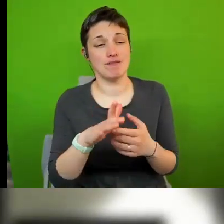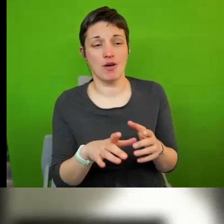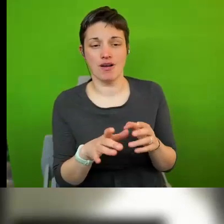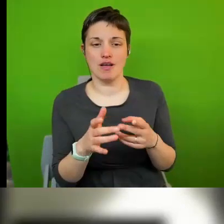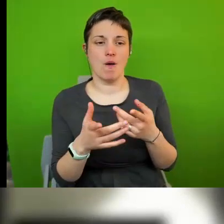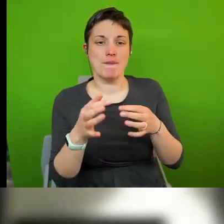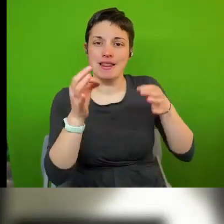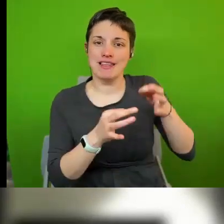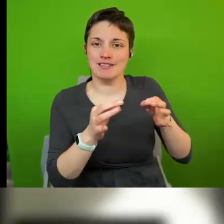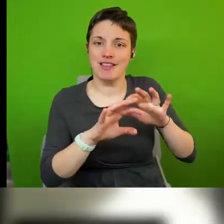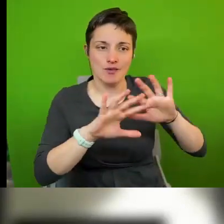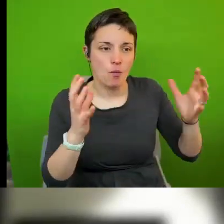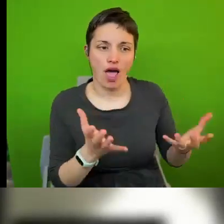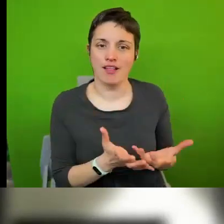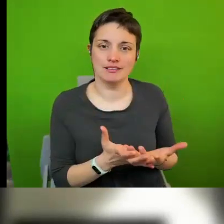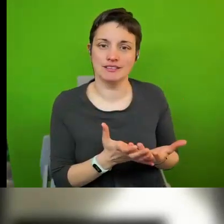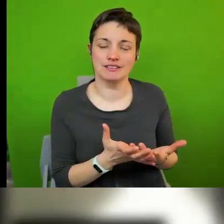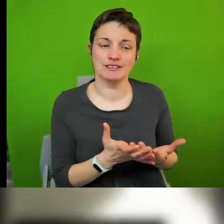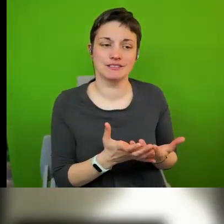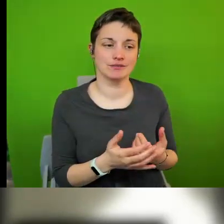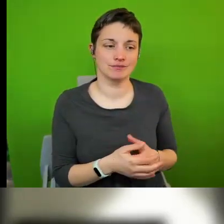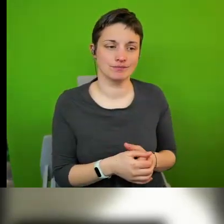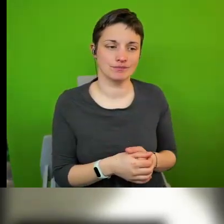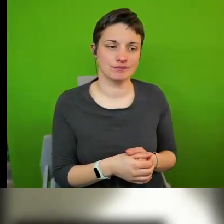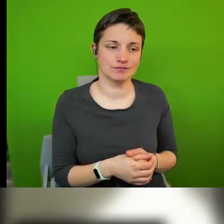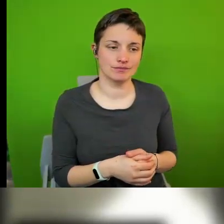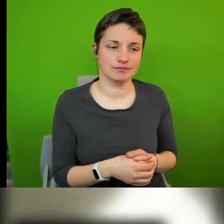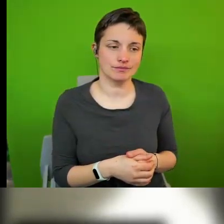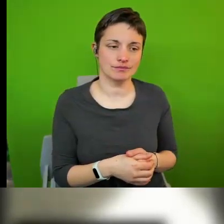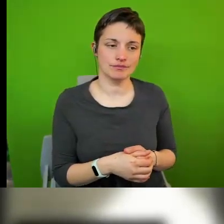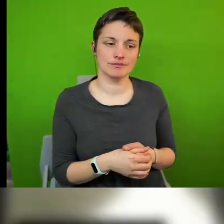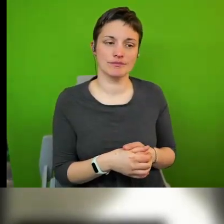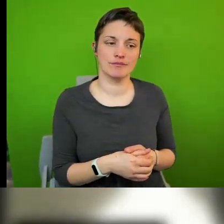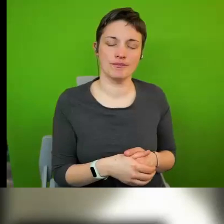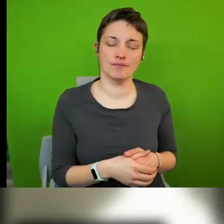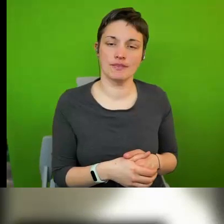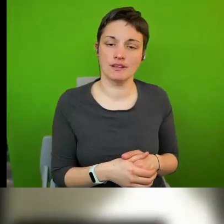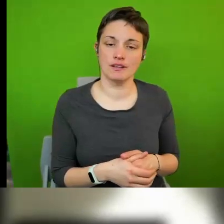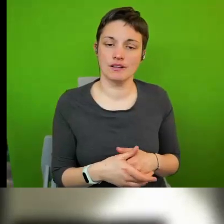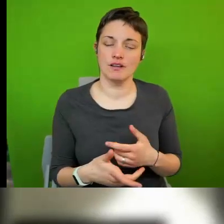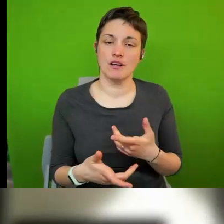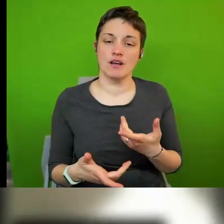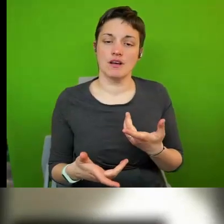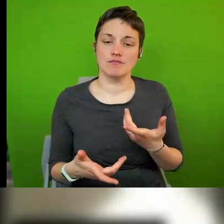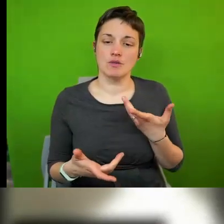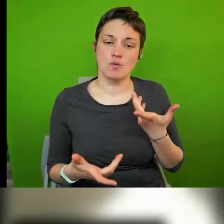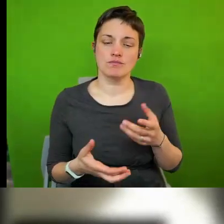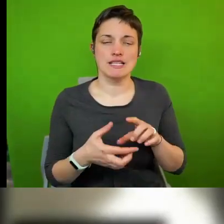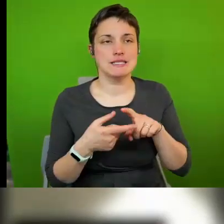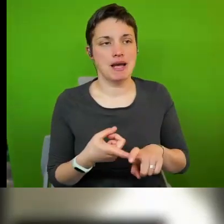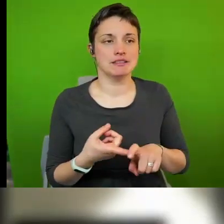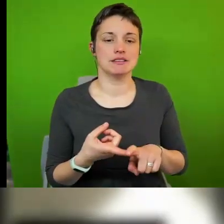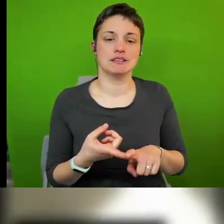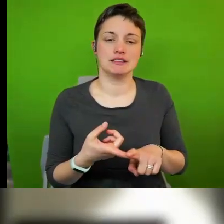worldwide so it may make a difference if that comes from the city of new york or from the city of karts or or a region um